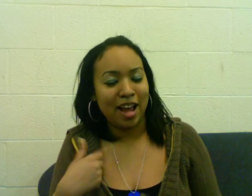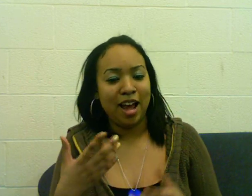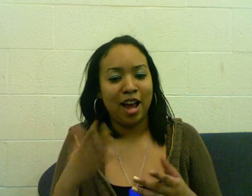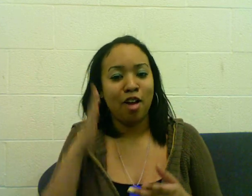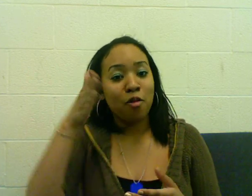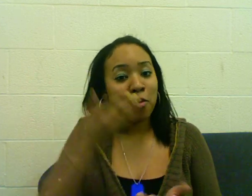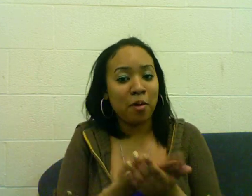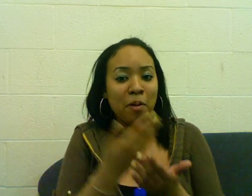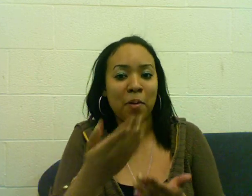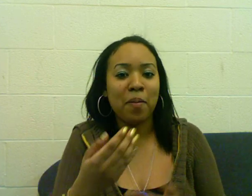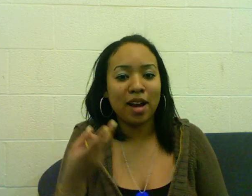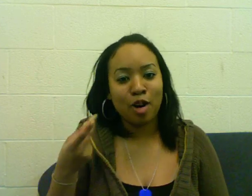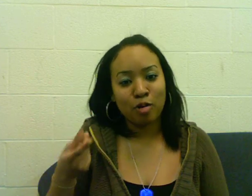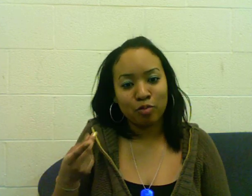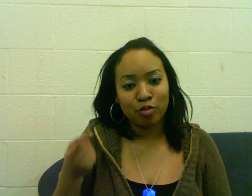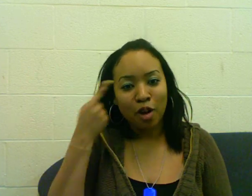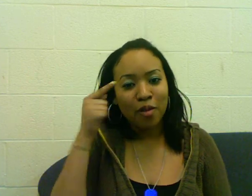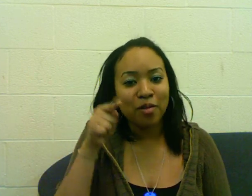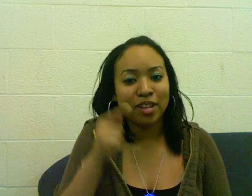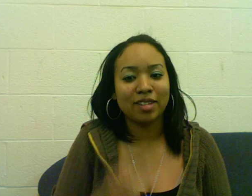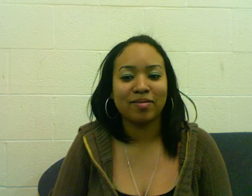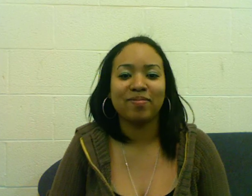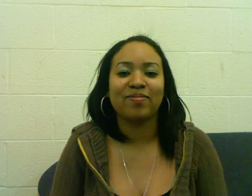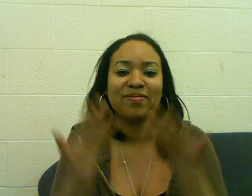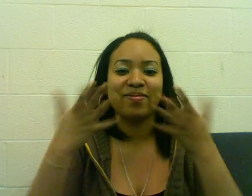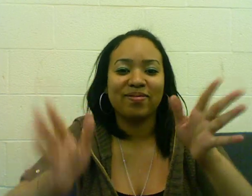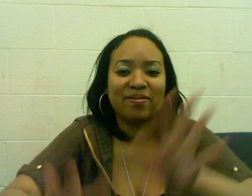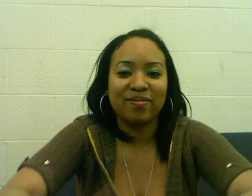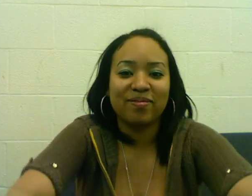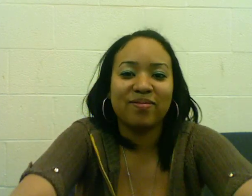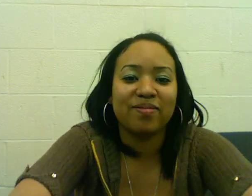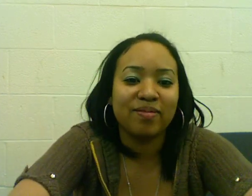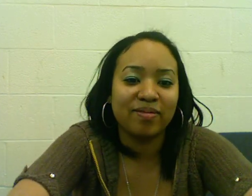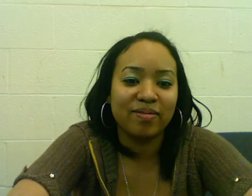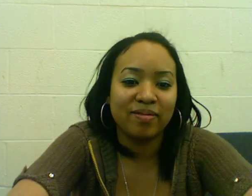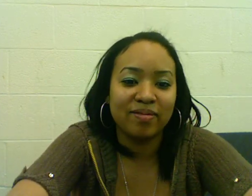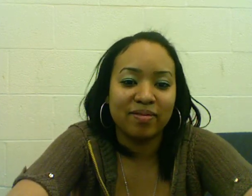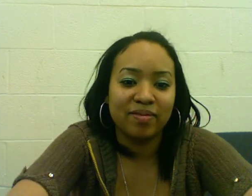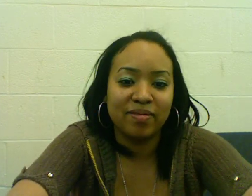Why do I think they're both solos? I don't know why I went along with that but I knew what you were talking There's only solos. Yeah. Why